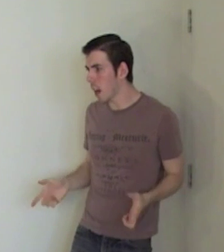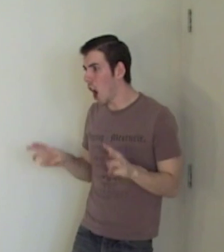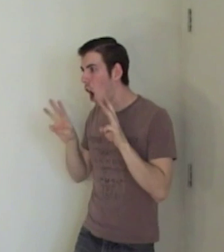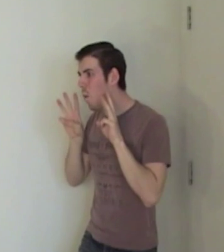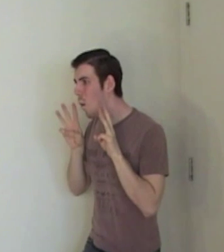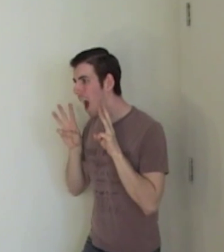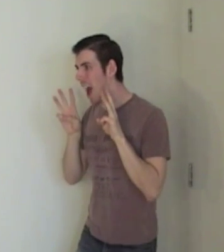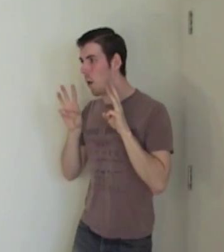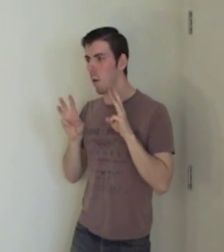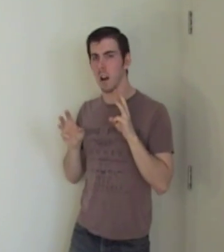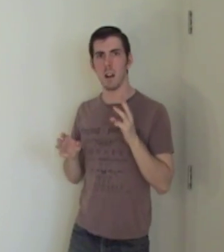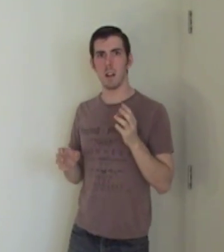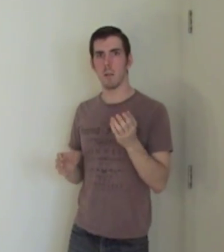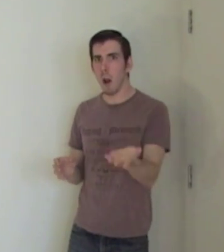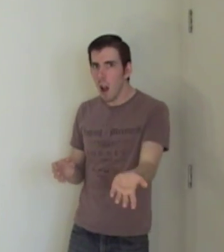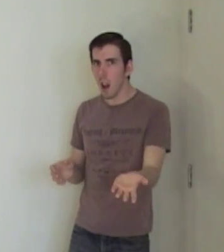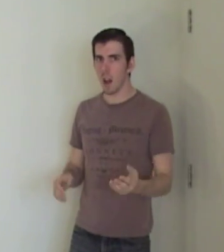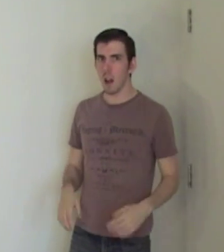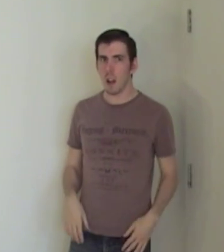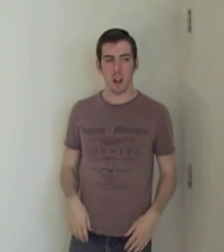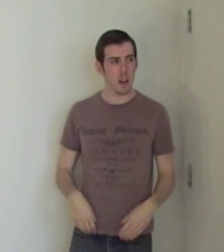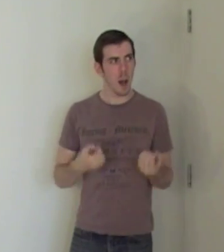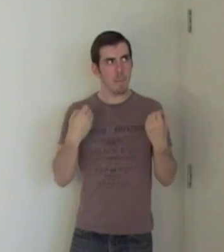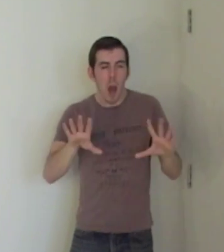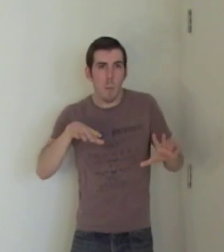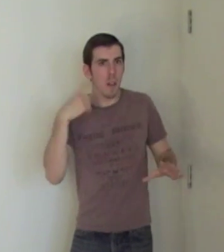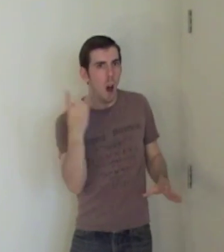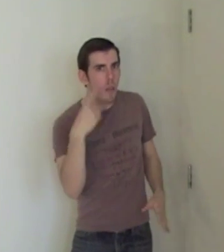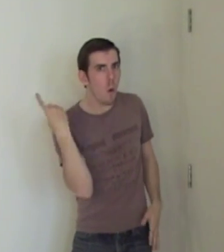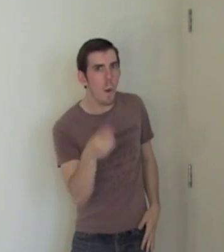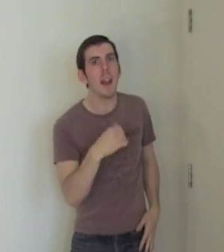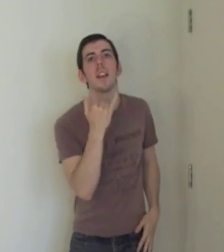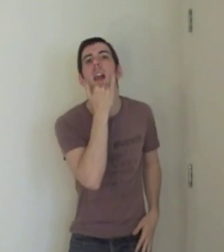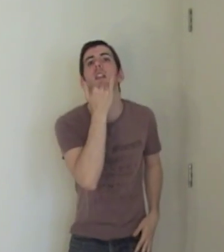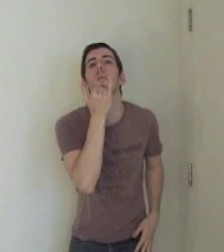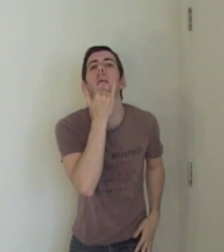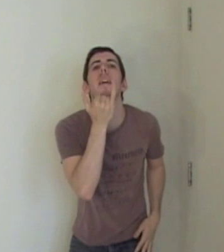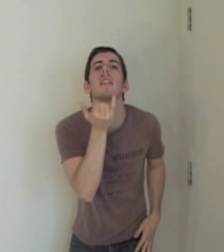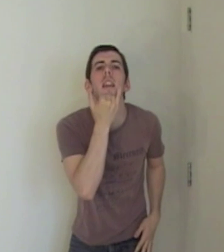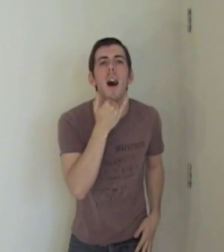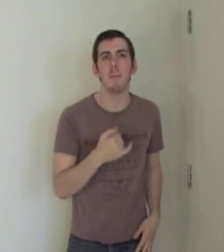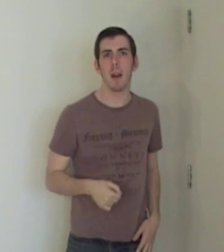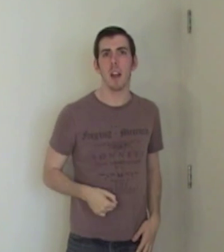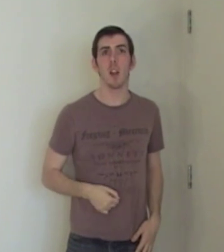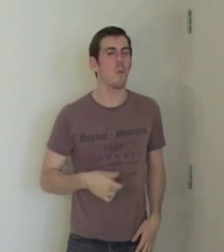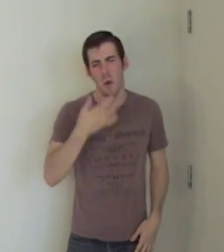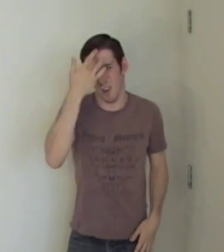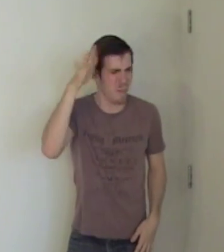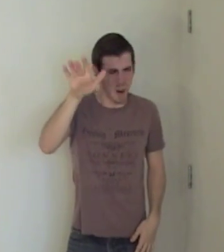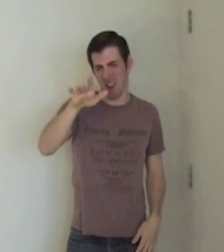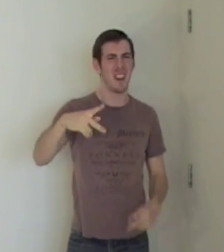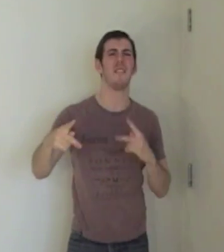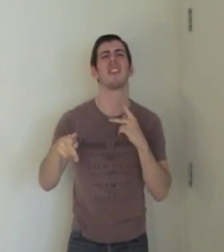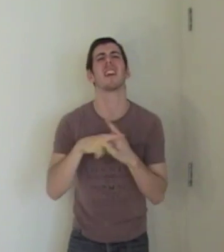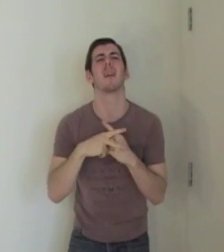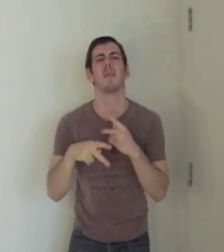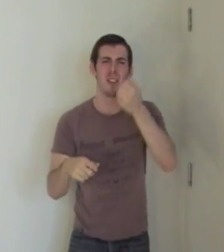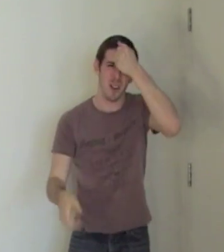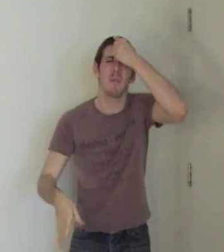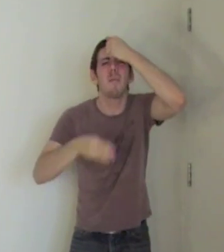girl Well, cause I'm tough for all the ways that you messed up You weren't smart enough to keep your stupid